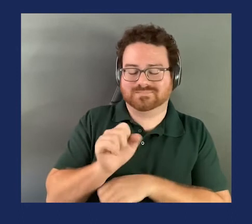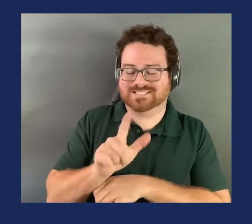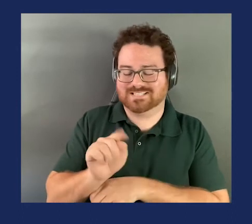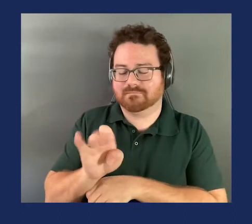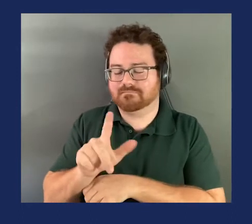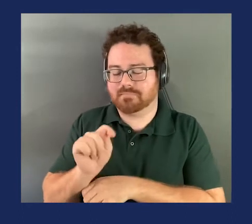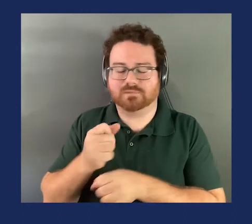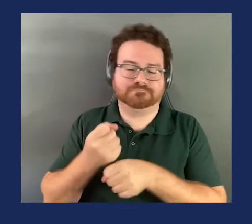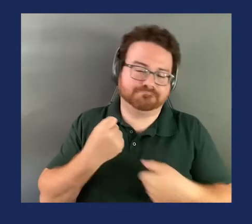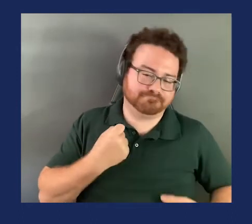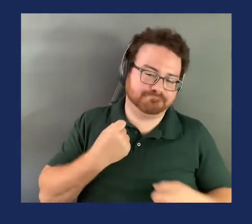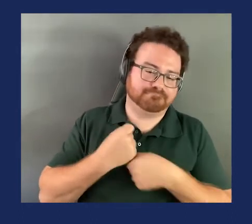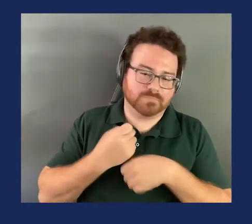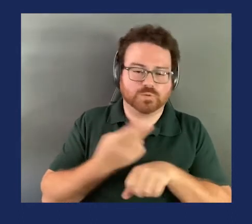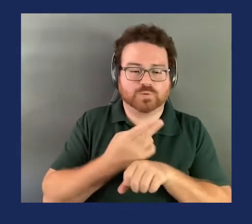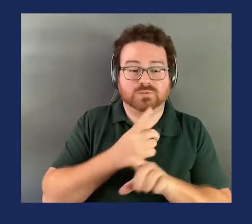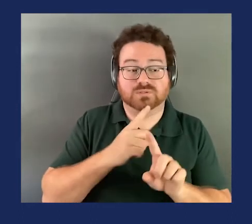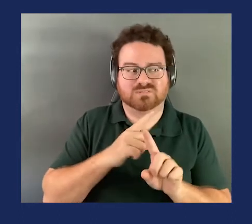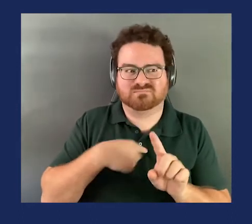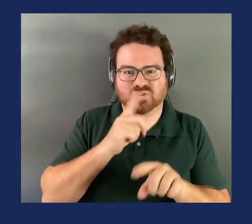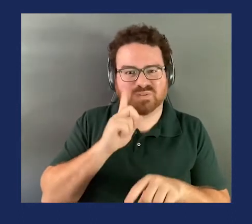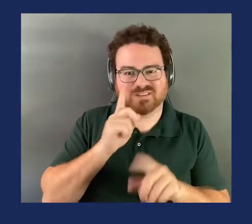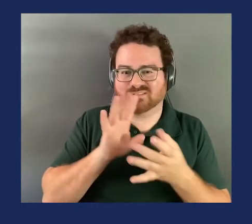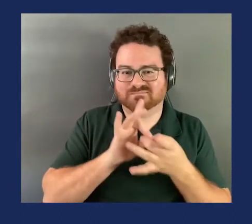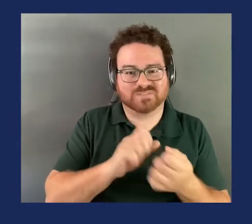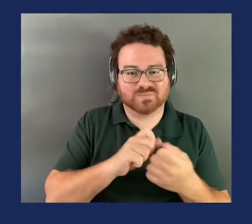unfortunately, I am a no on this amendment for that reason.